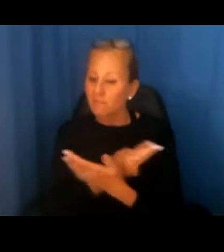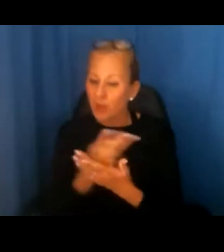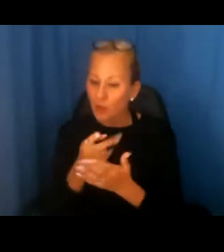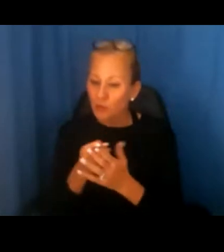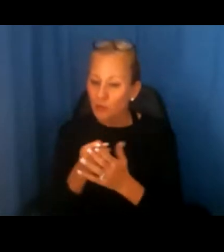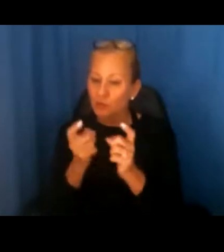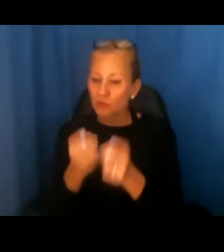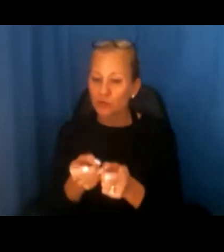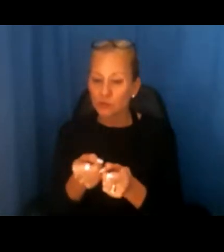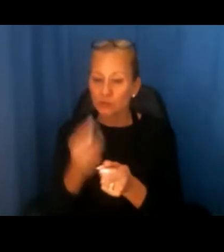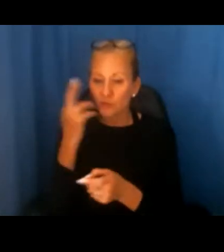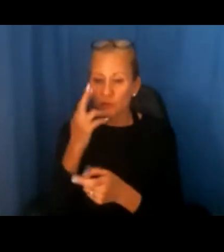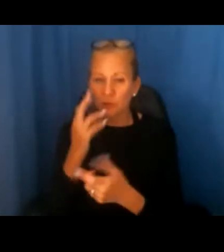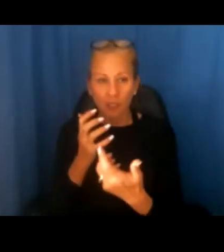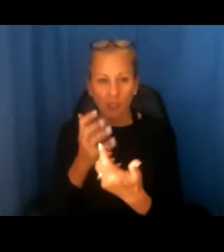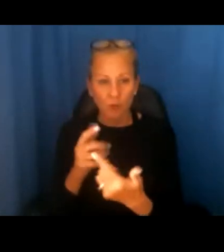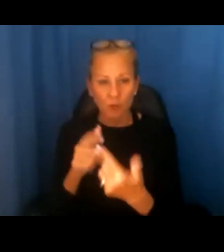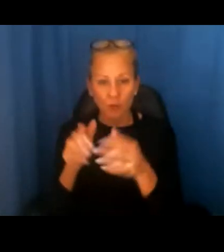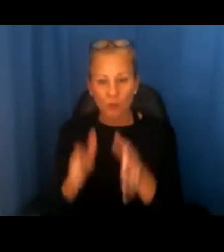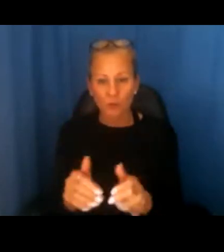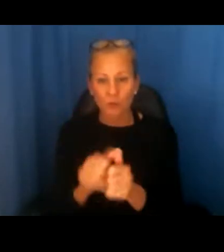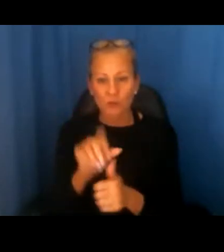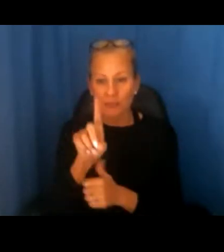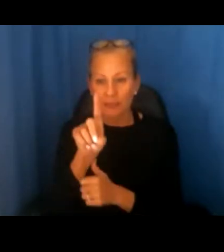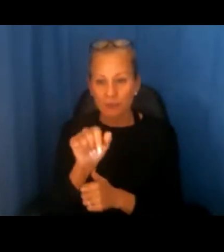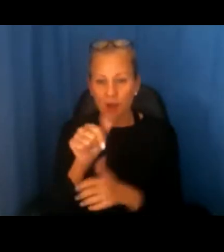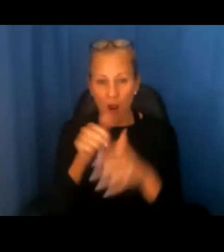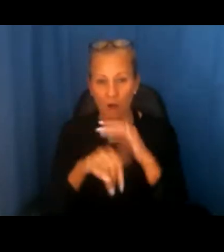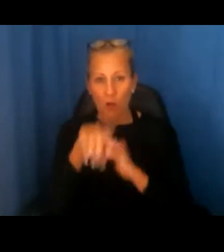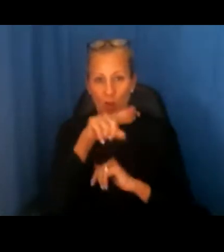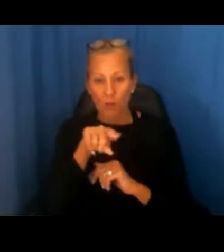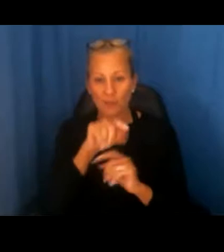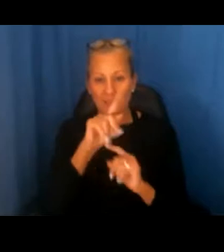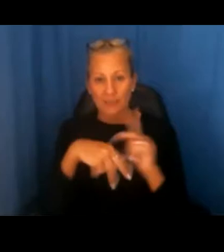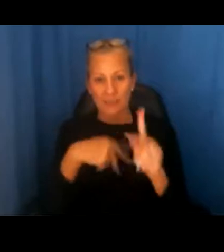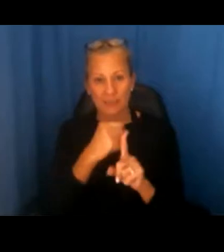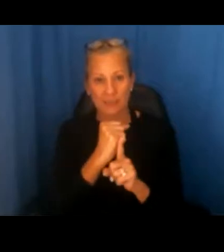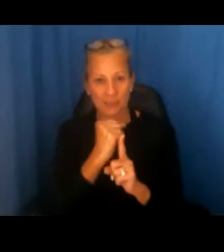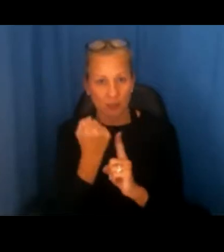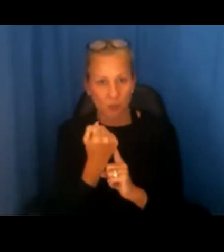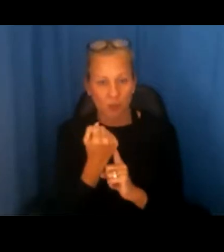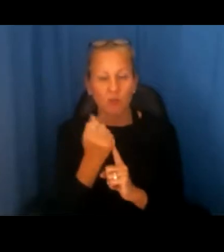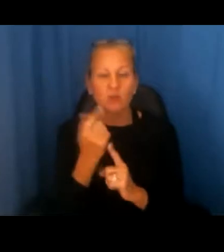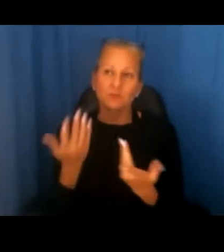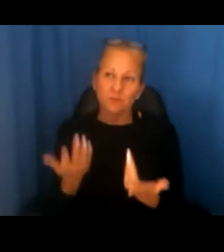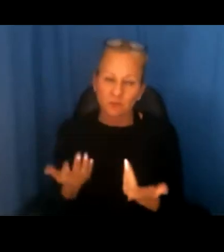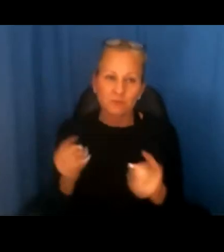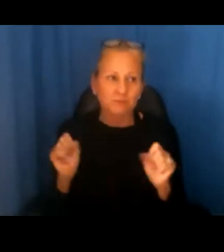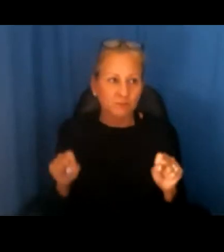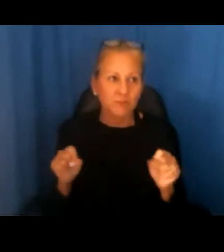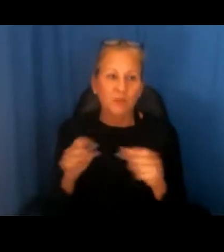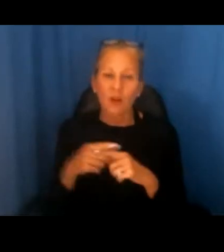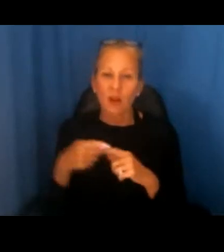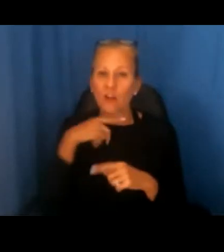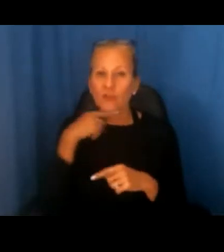a reasonable accommodation to a person with a disability under those circumstances poses a high